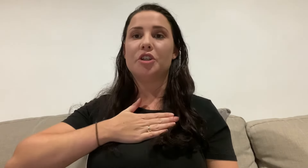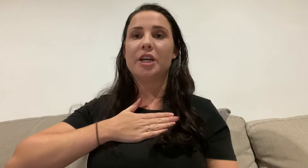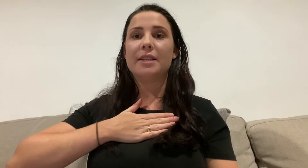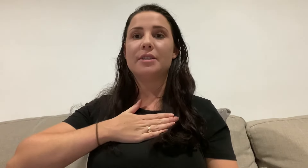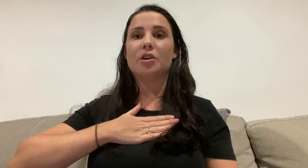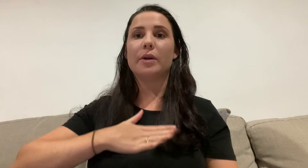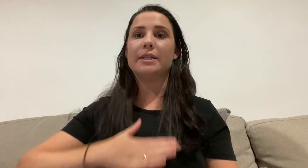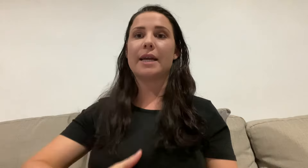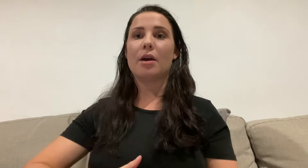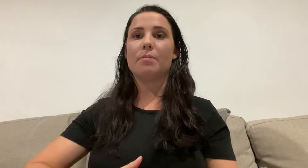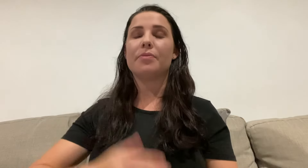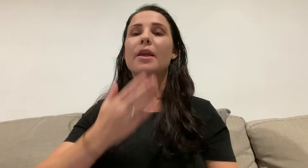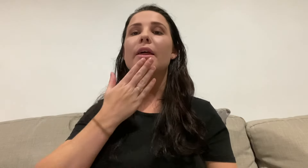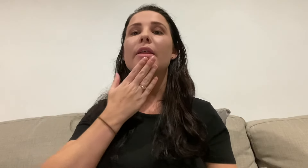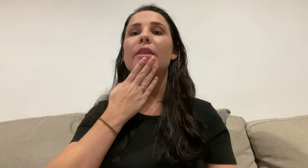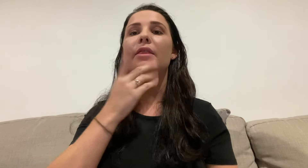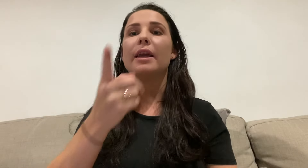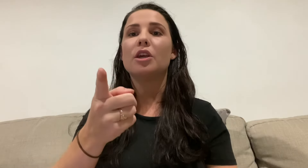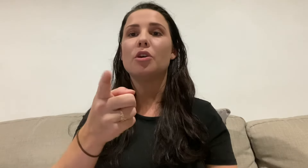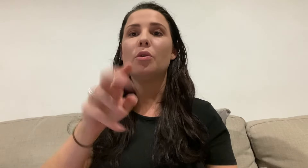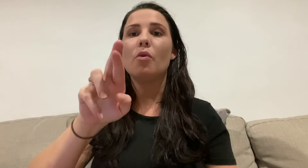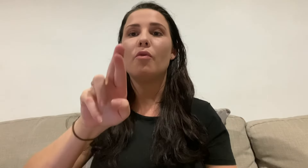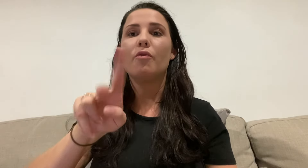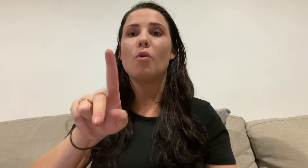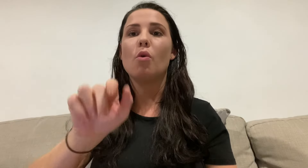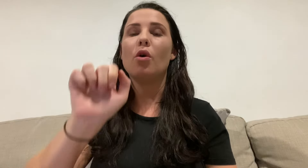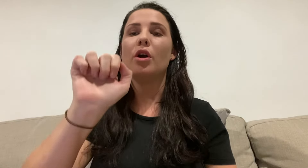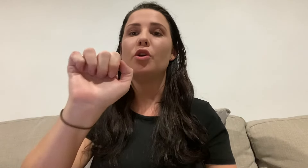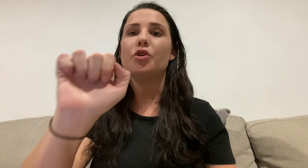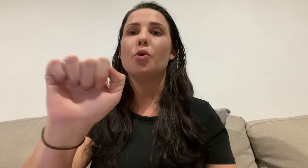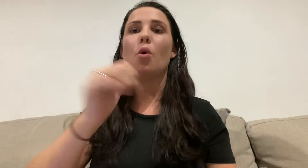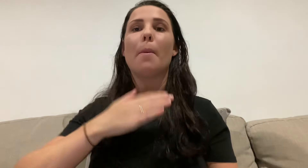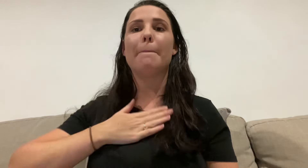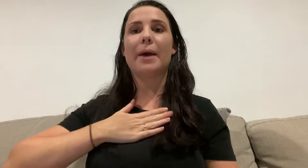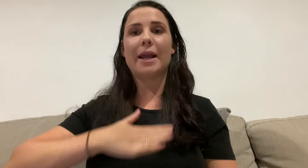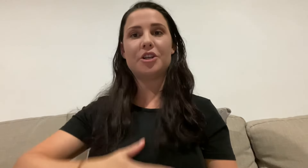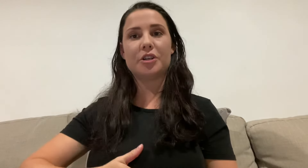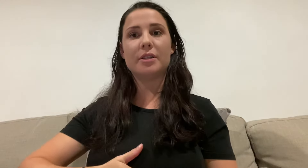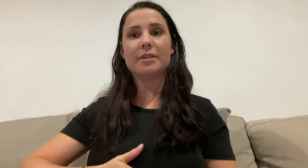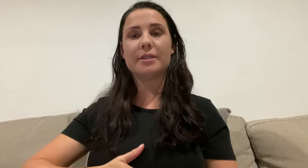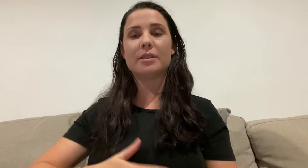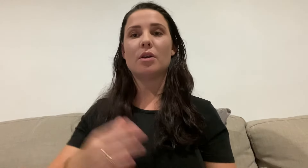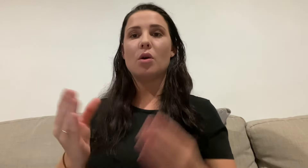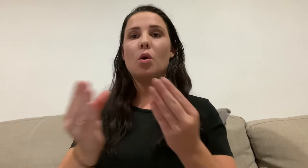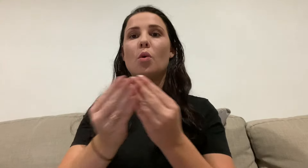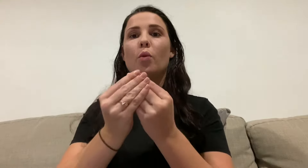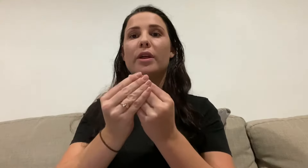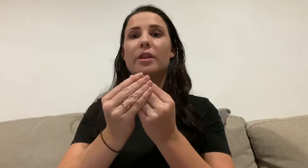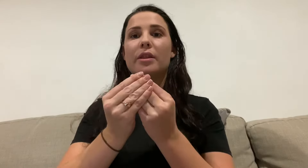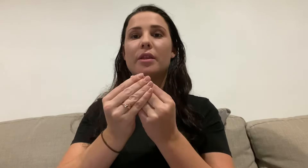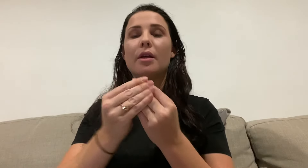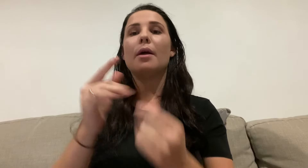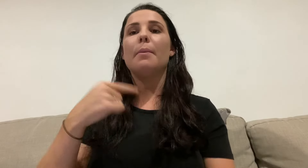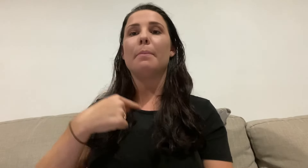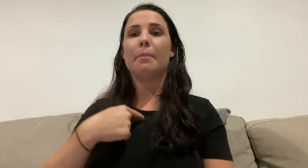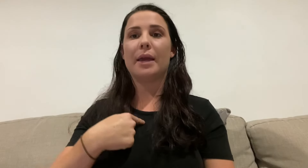chest going down. Thank you for your patience with me.